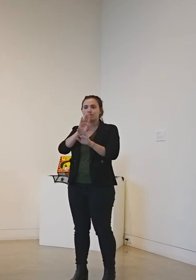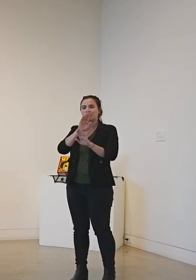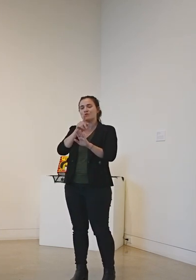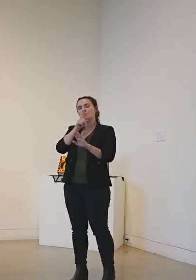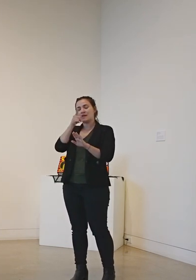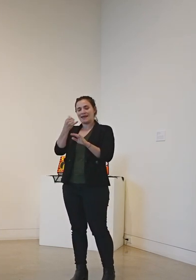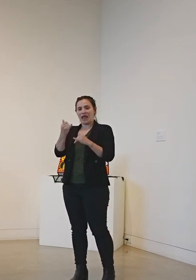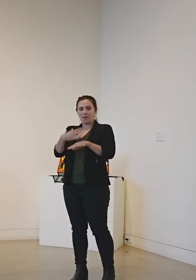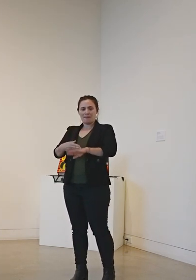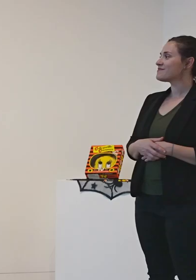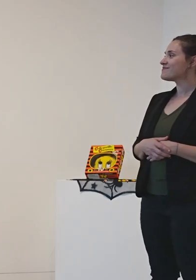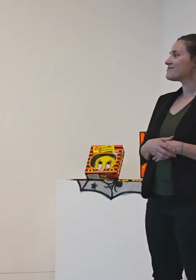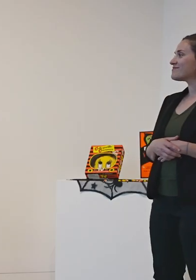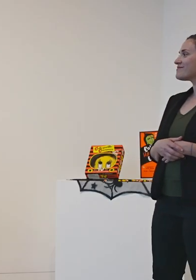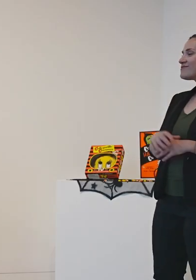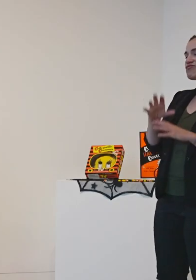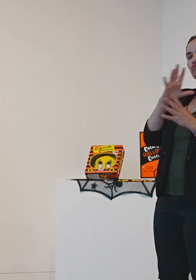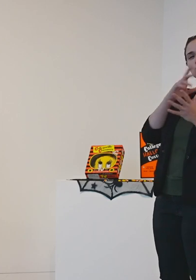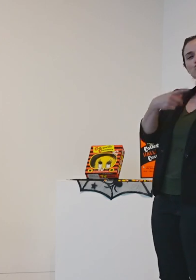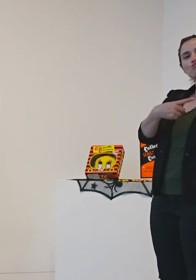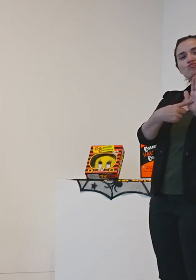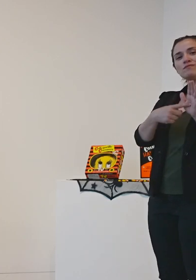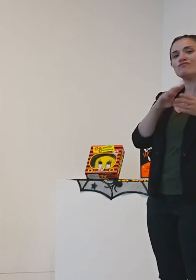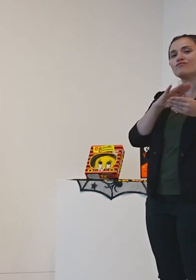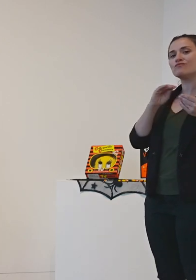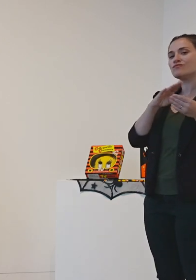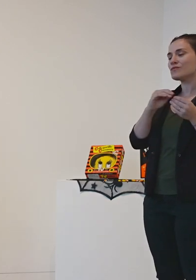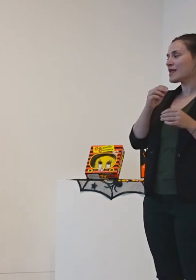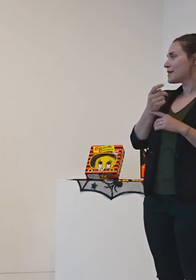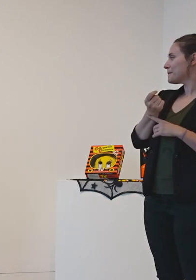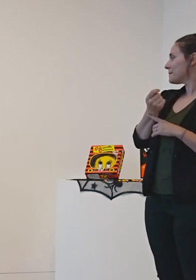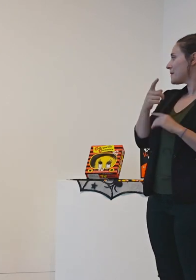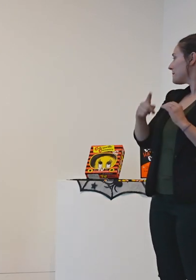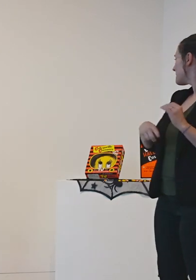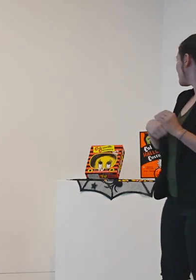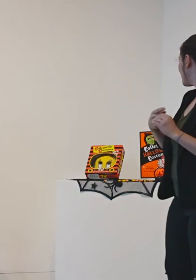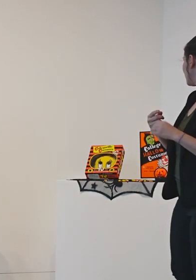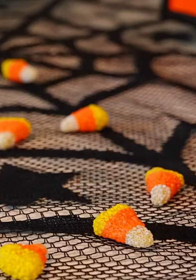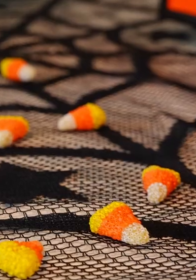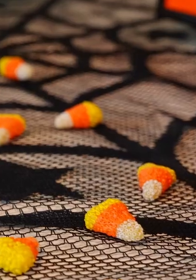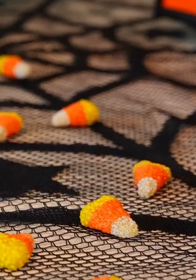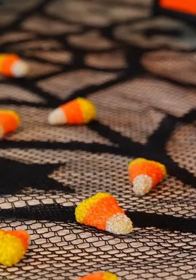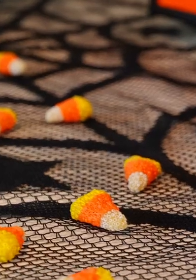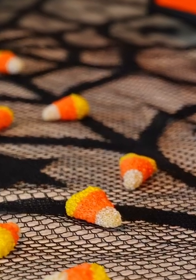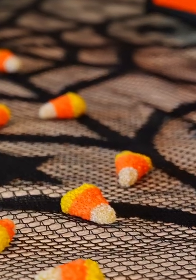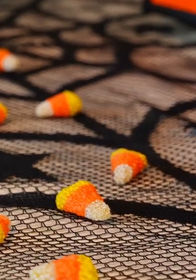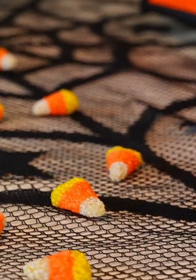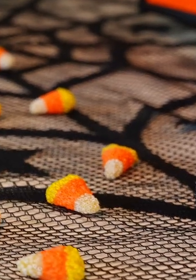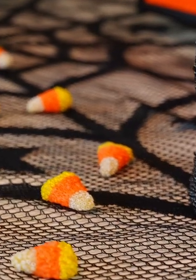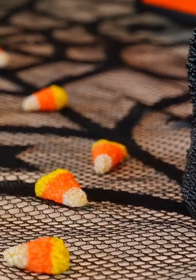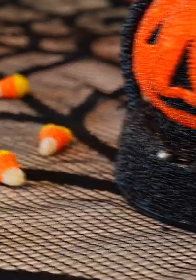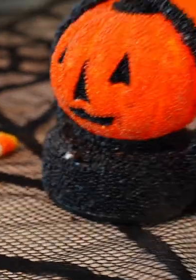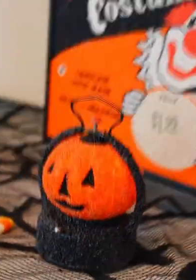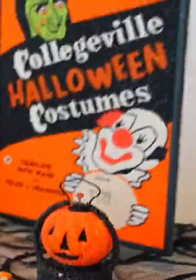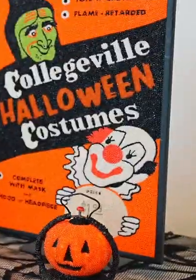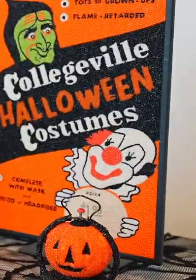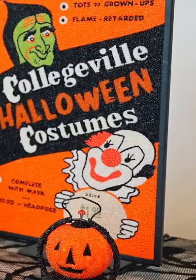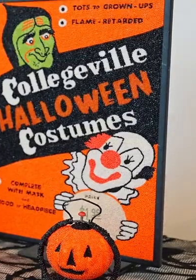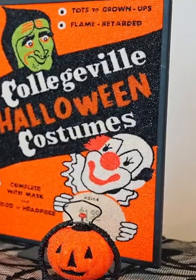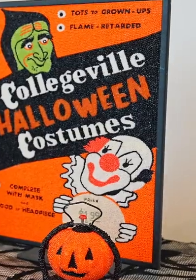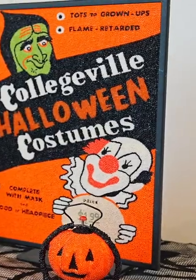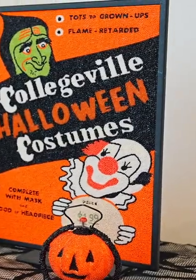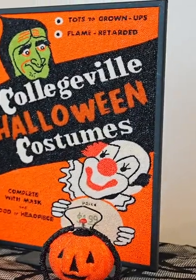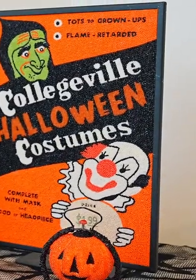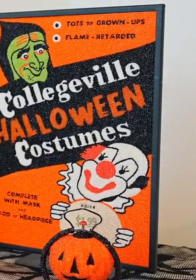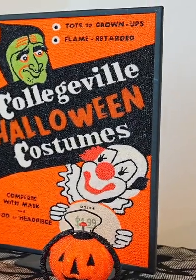getting better at that And I can kind of tell you about how I Okay, this piece I